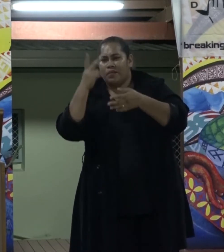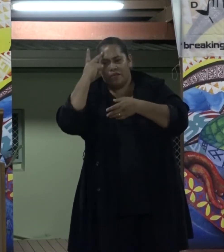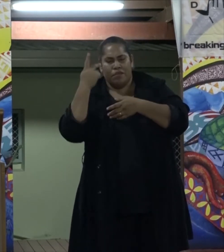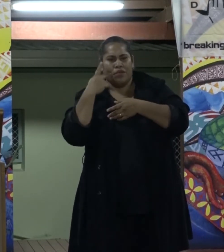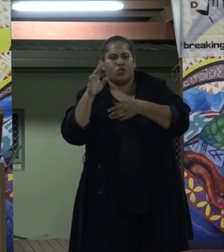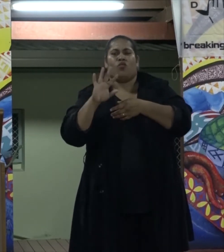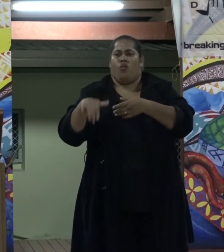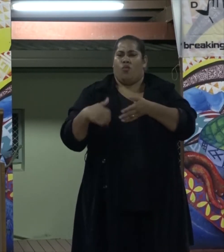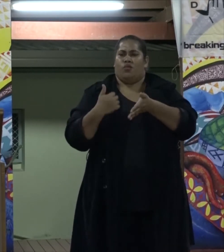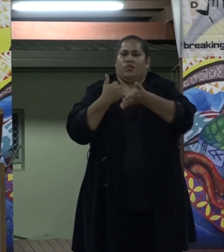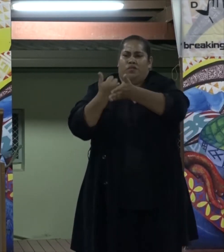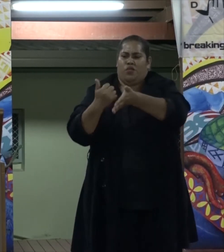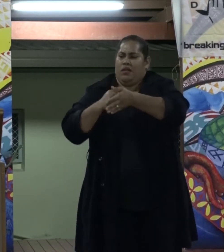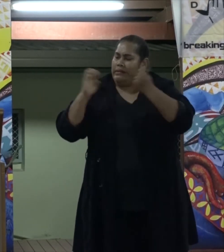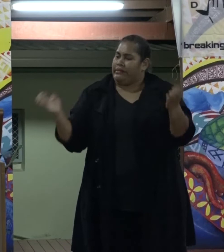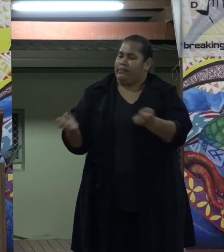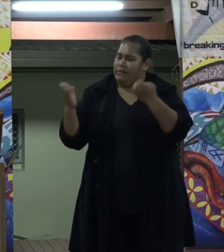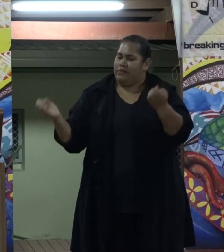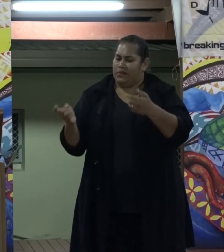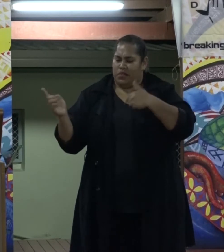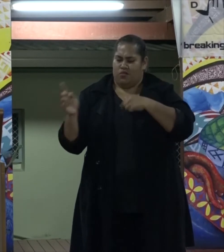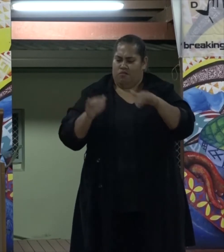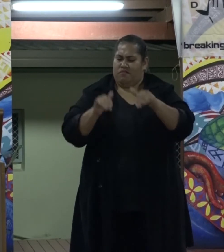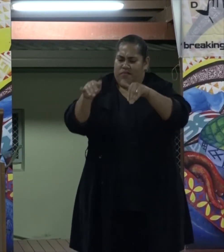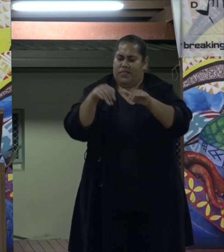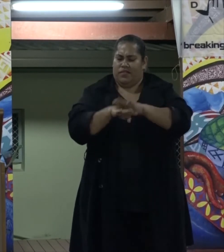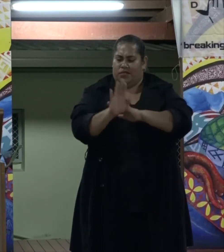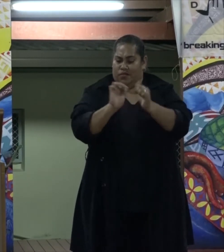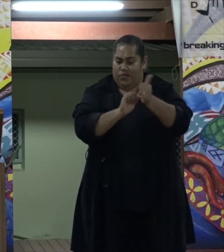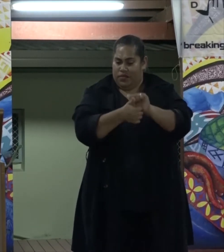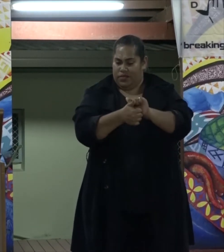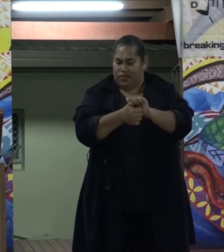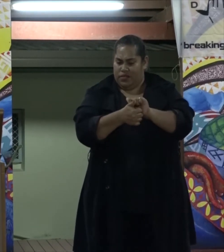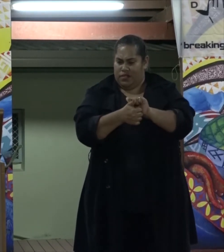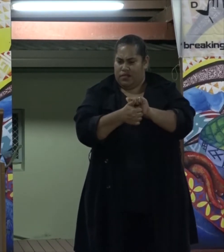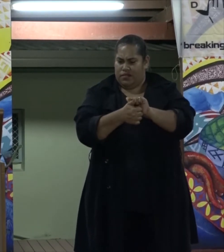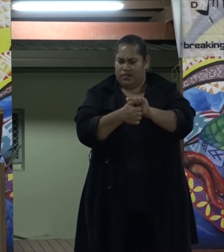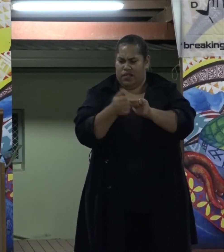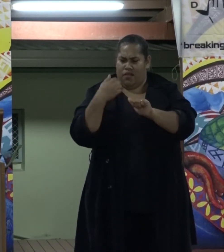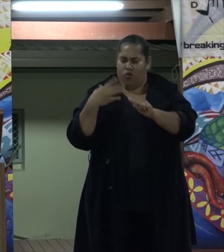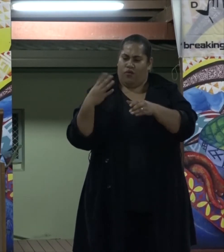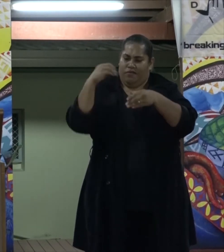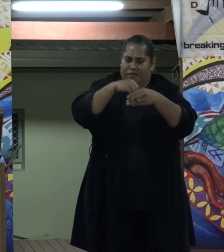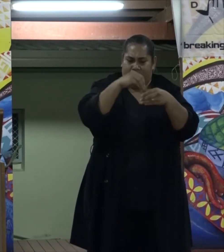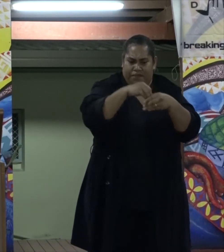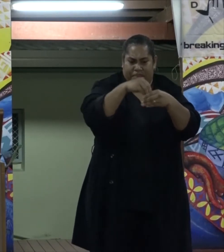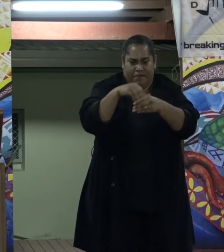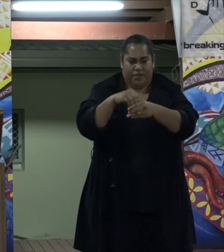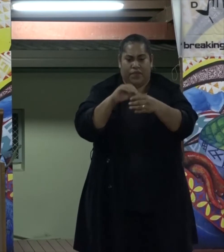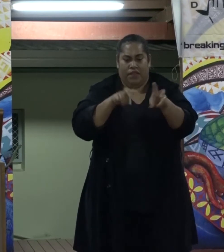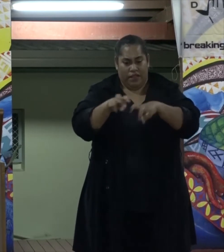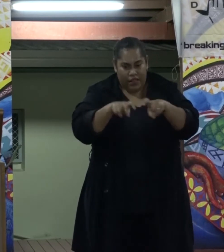supportive and encouraging me to take part in sports. I have been actively involved in athletics,